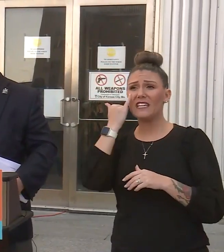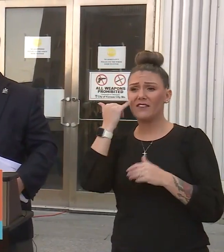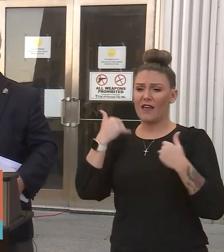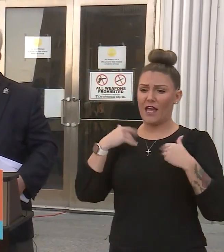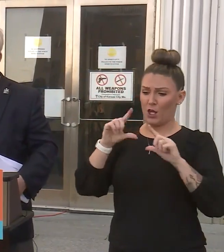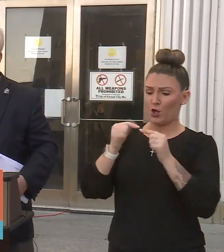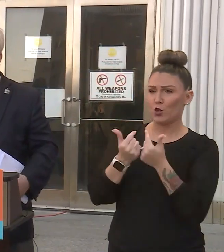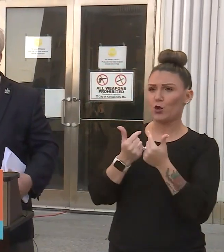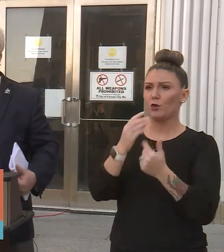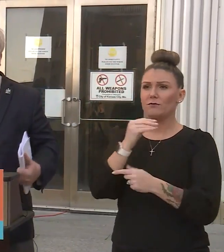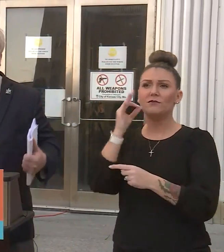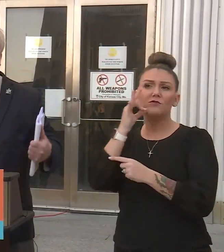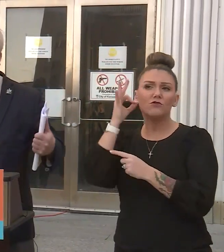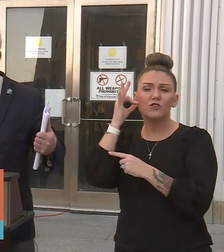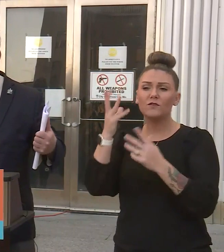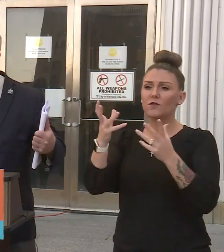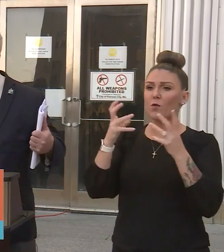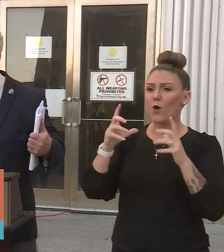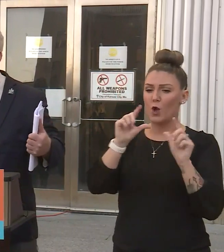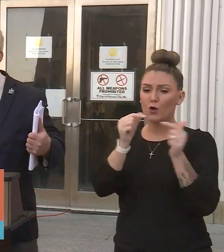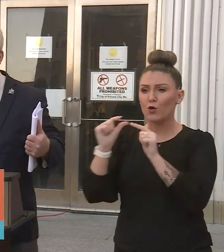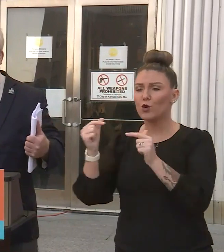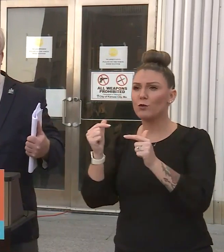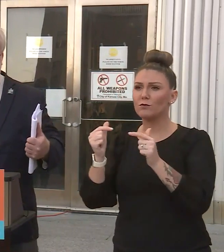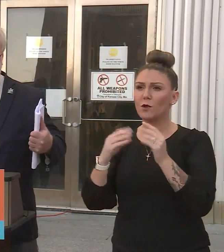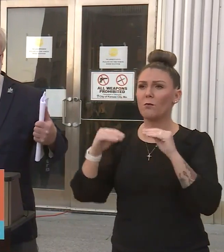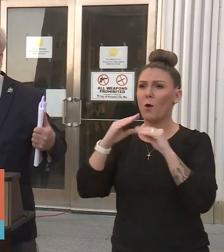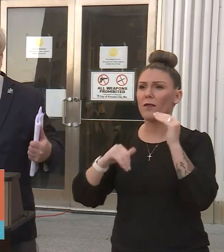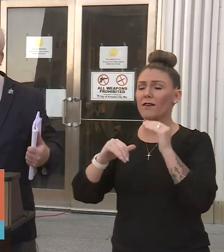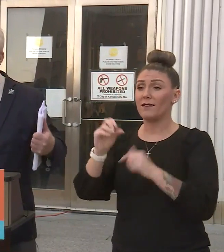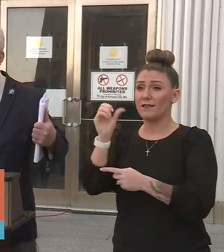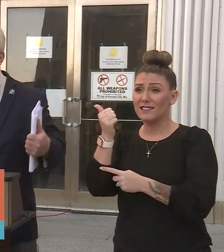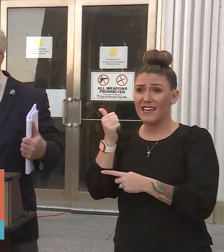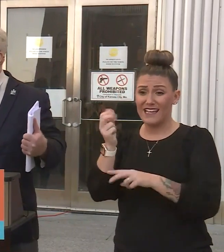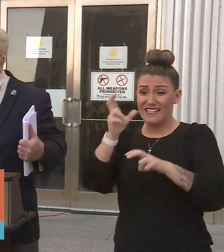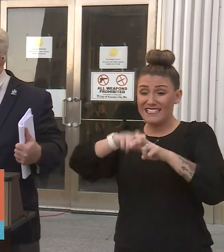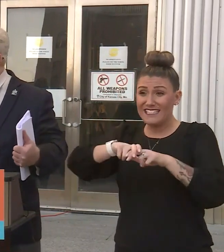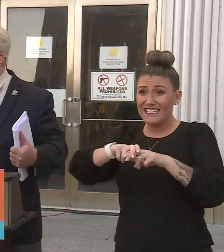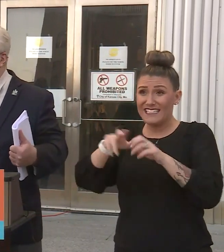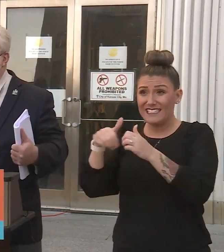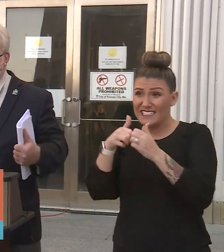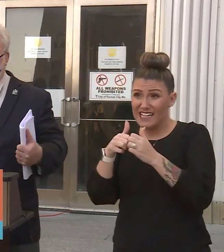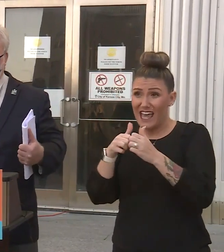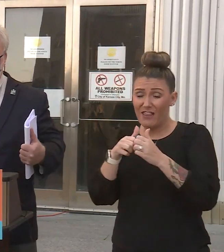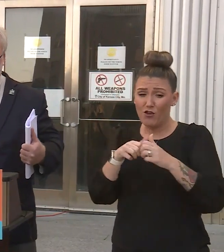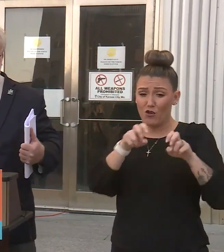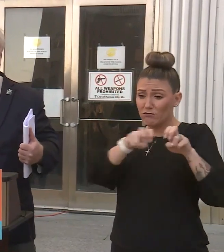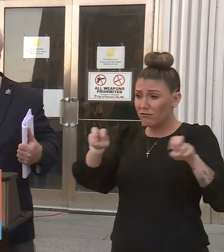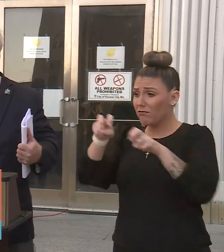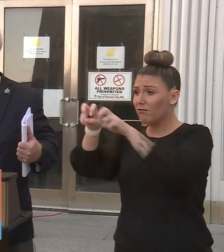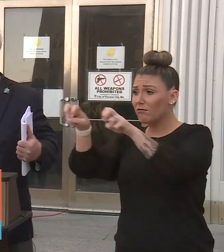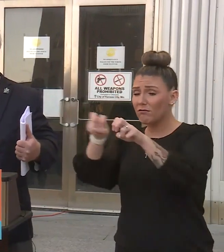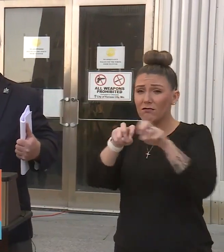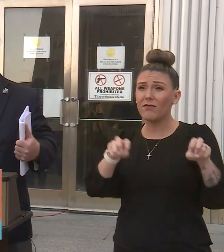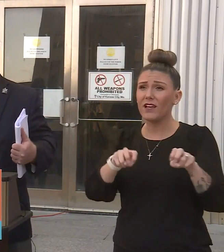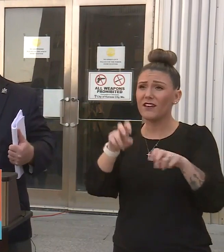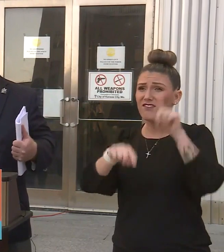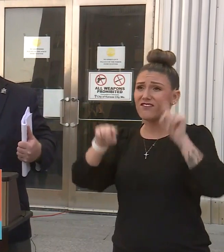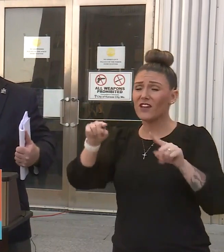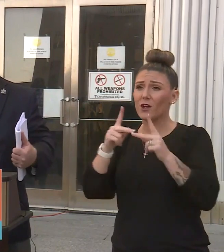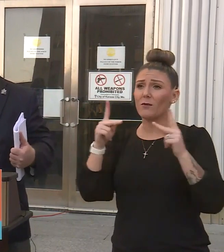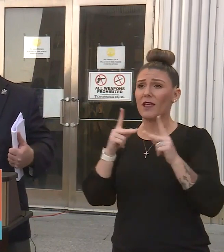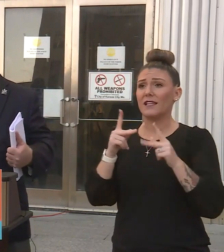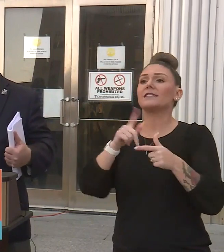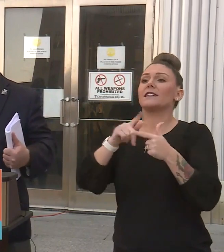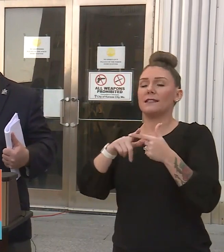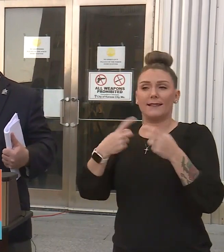groups and the Chiefs were wanting to have groups of greater than 10 seated together in various places, then